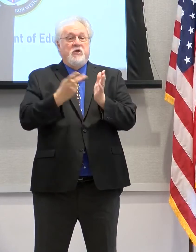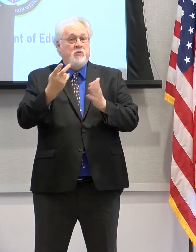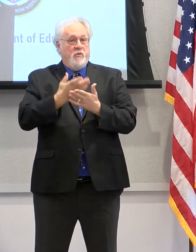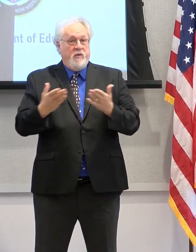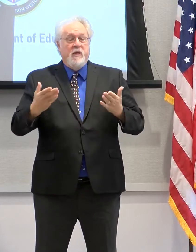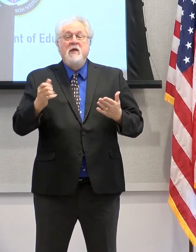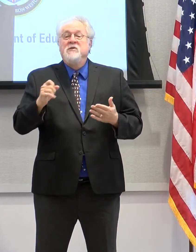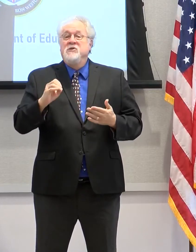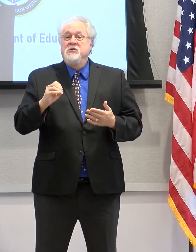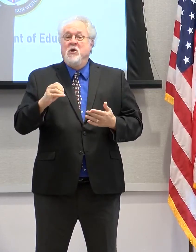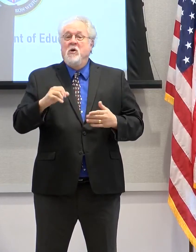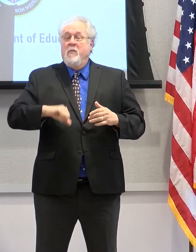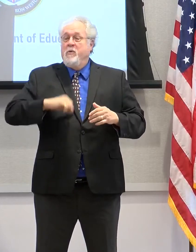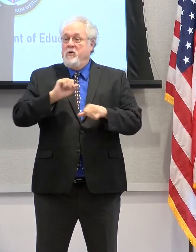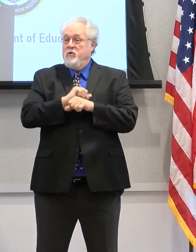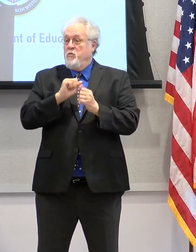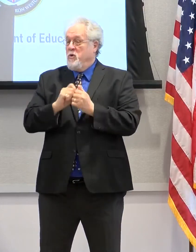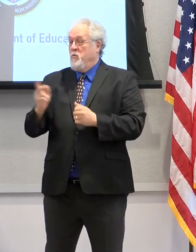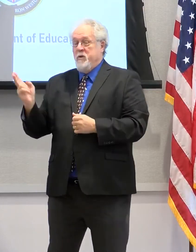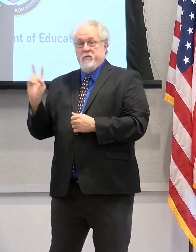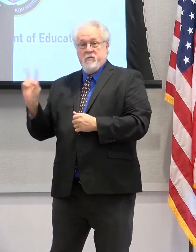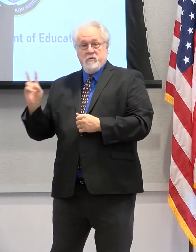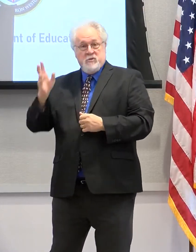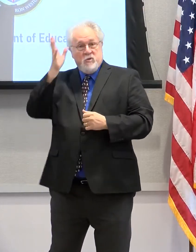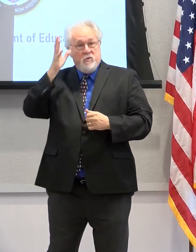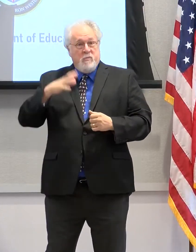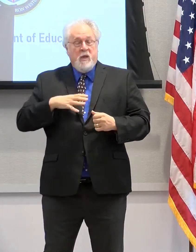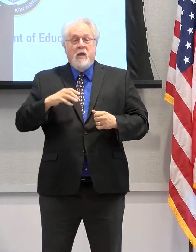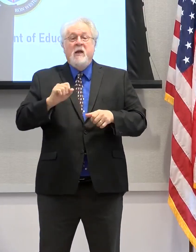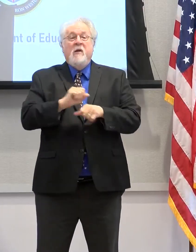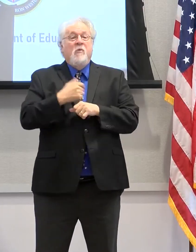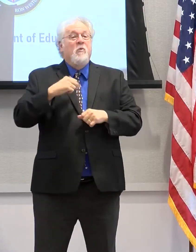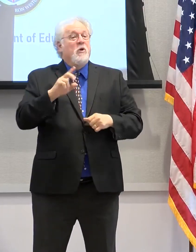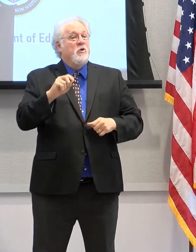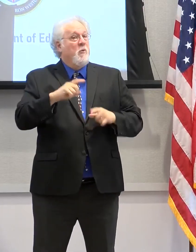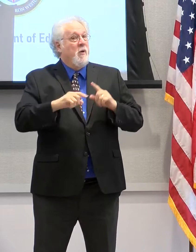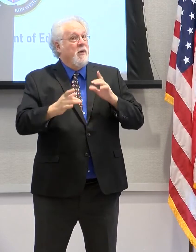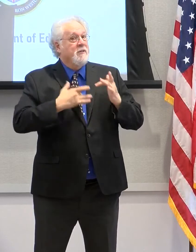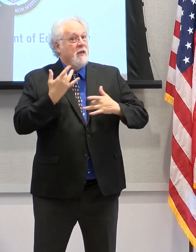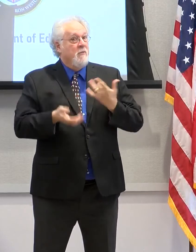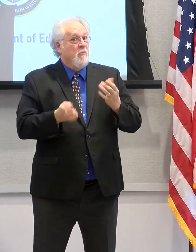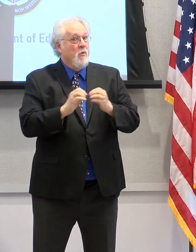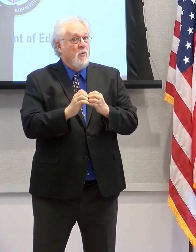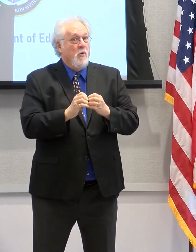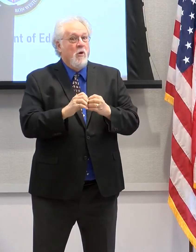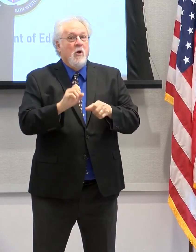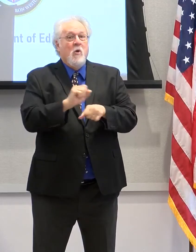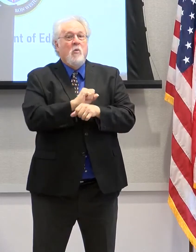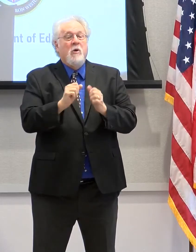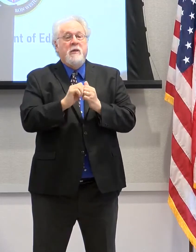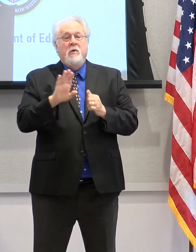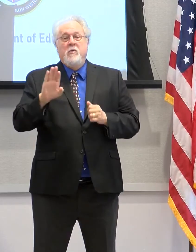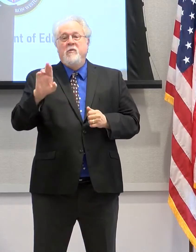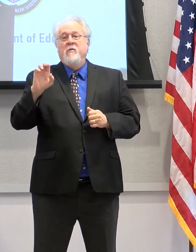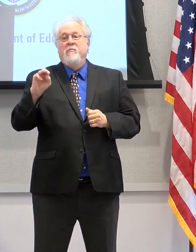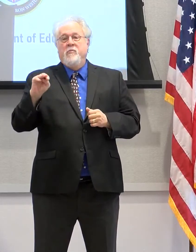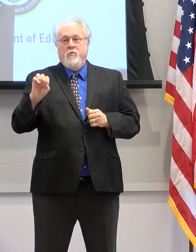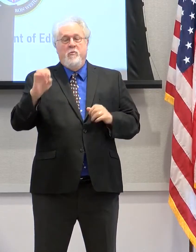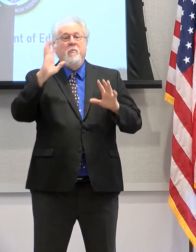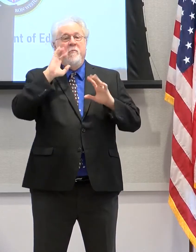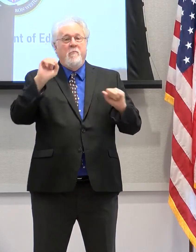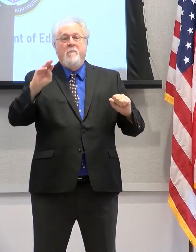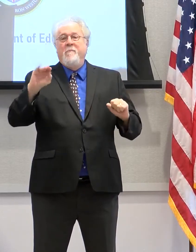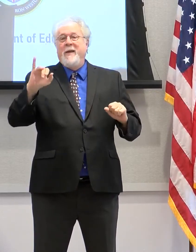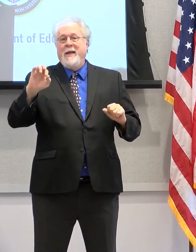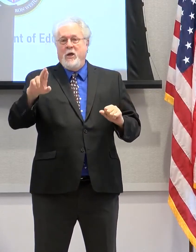just proud to work with Tom and Ray in the work that we're doing, but I'm more excited to work with Sharon Weston-Broom. This